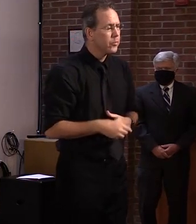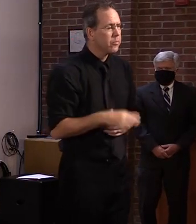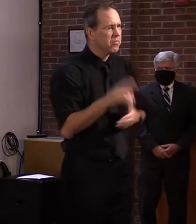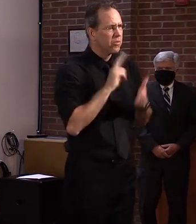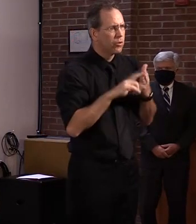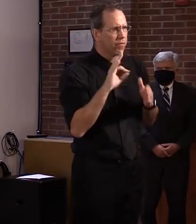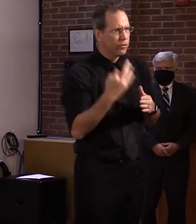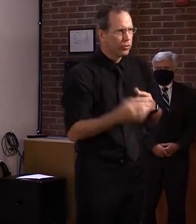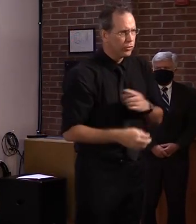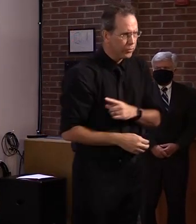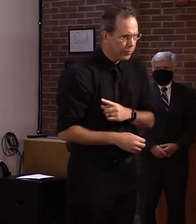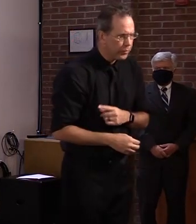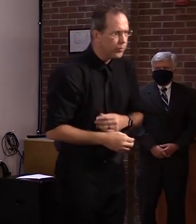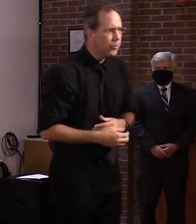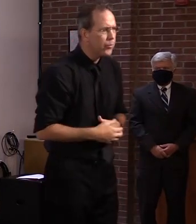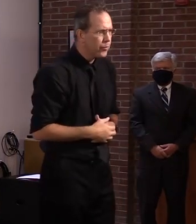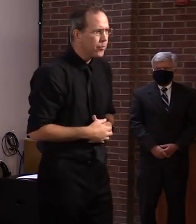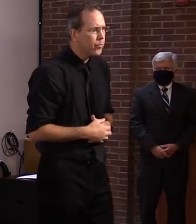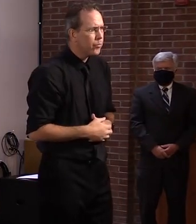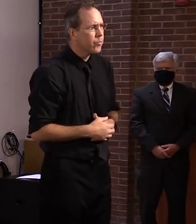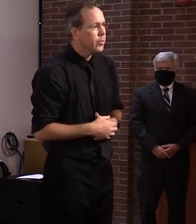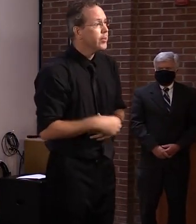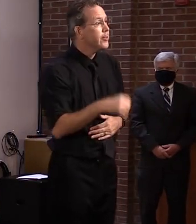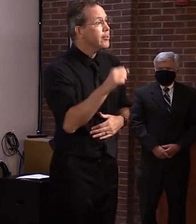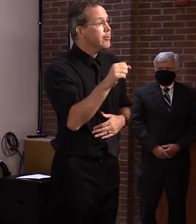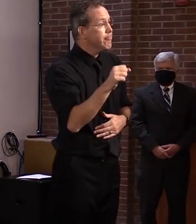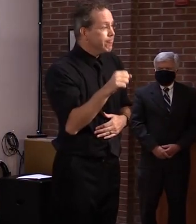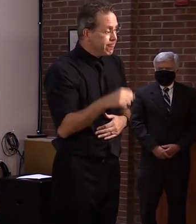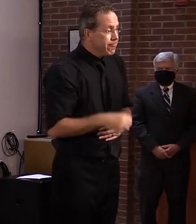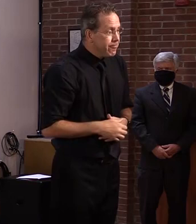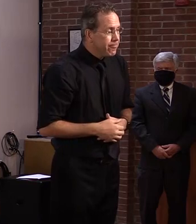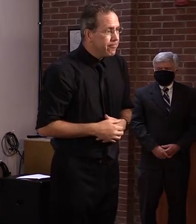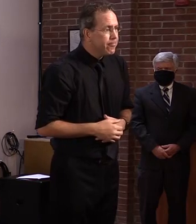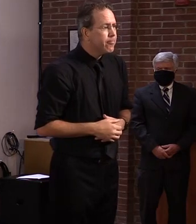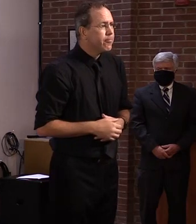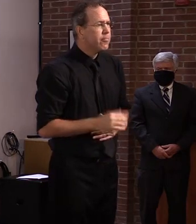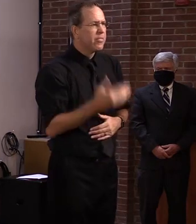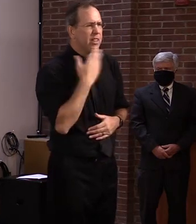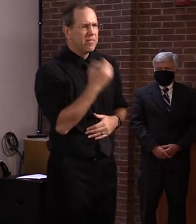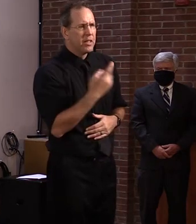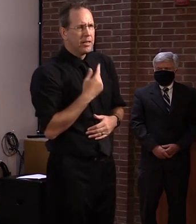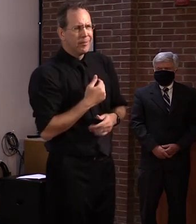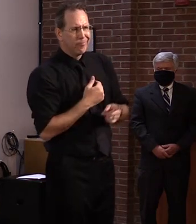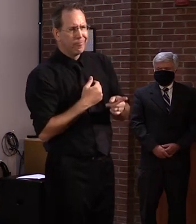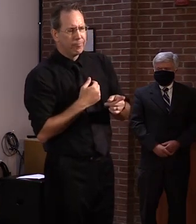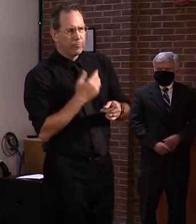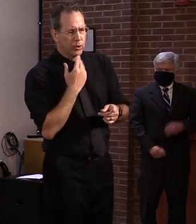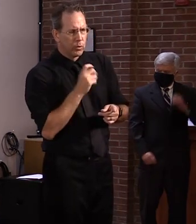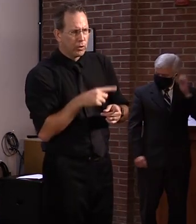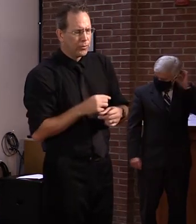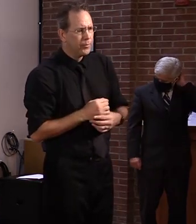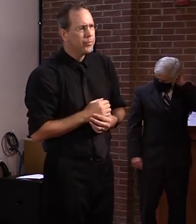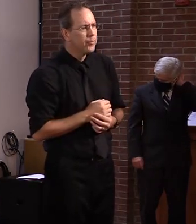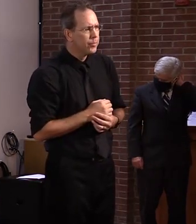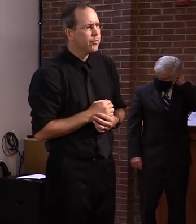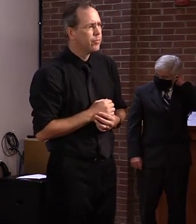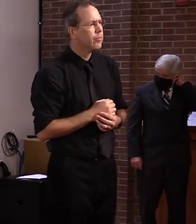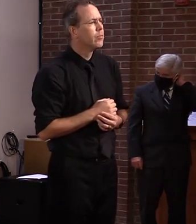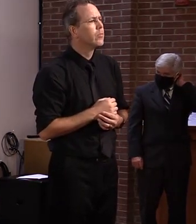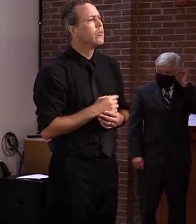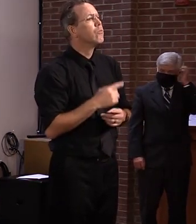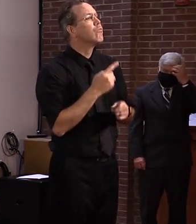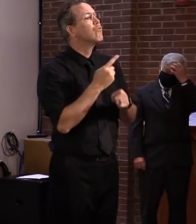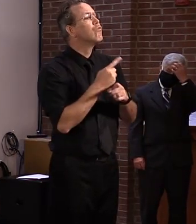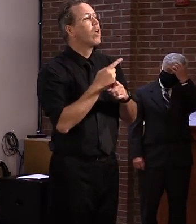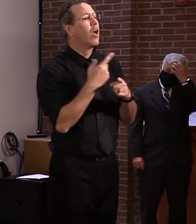Yeah, thank you for the question. It's something we're working on, um, as the Governor mentioned, uh, we're sort of launching that conversation in the direction of trying to be, uh,